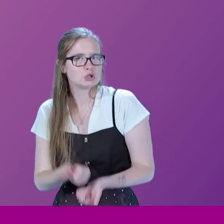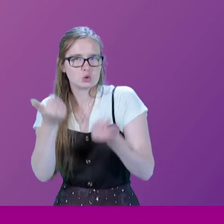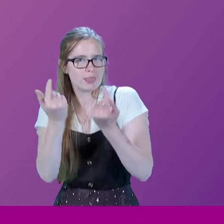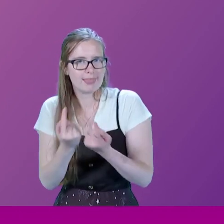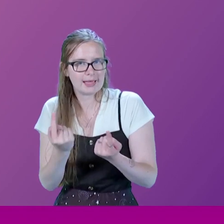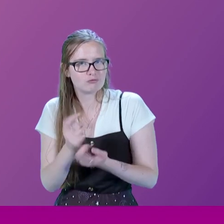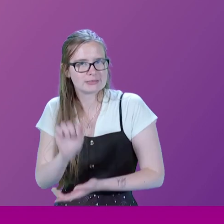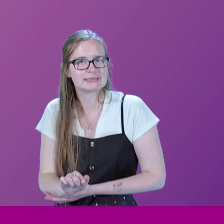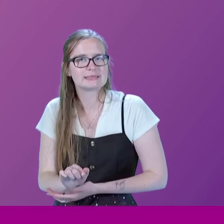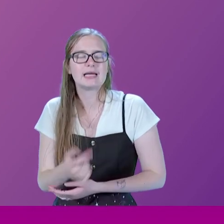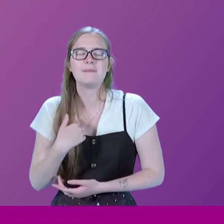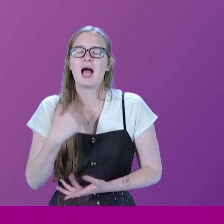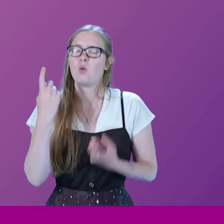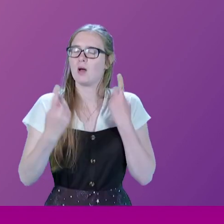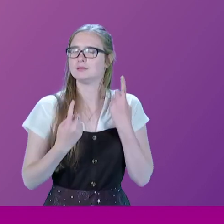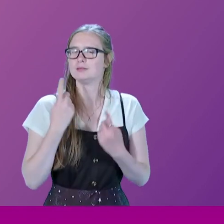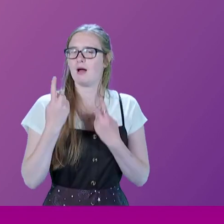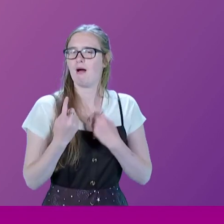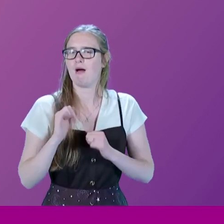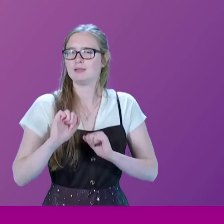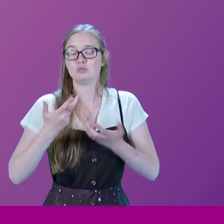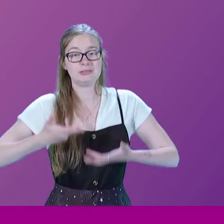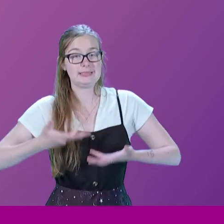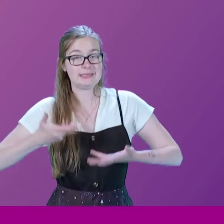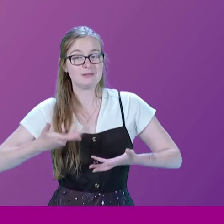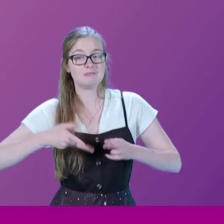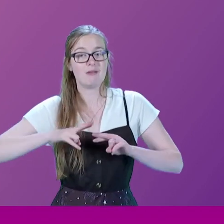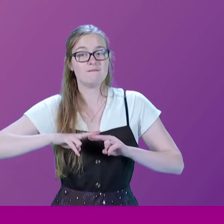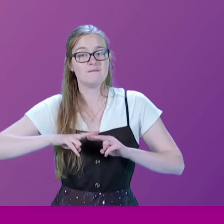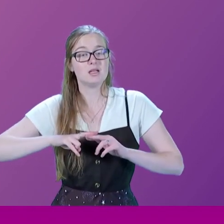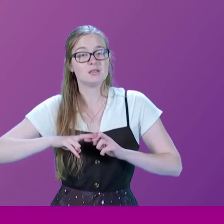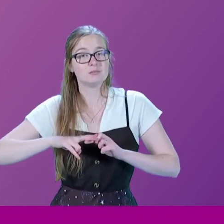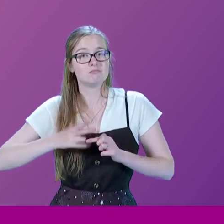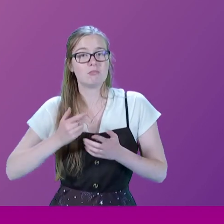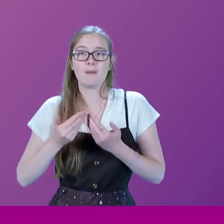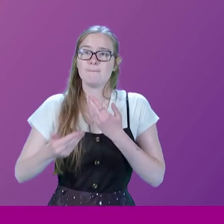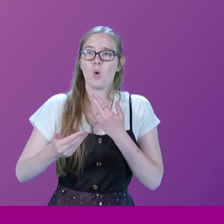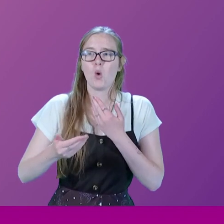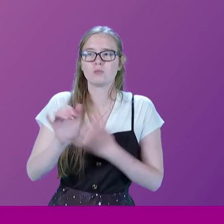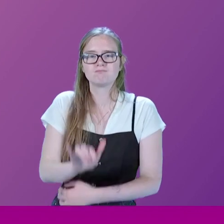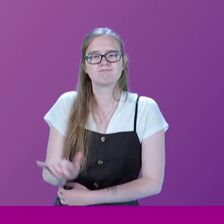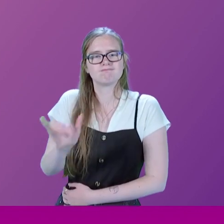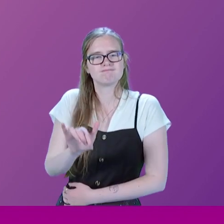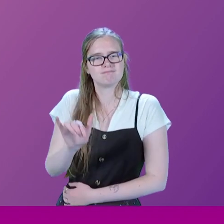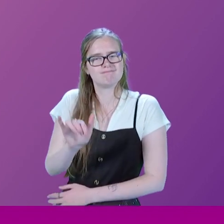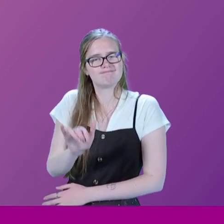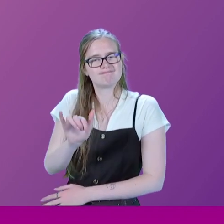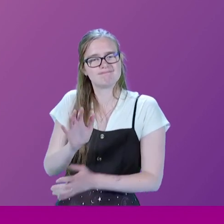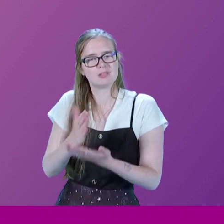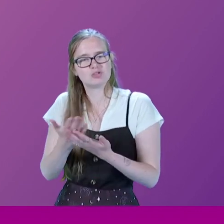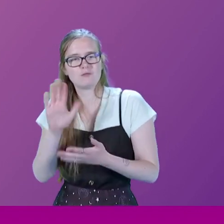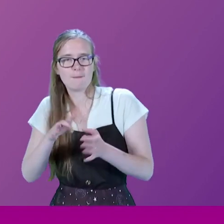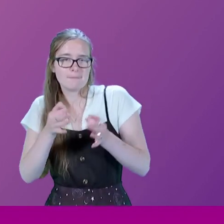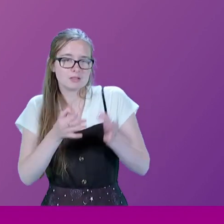thing. But I wonder in the present day, whether actually a bit more skepticism from